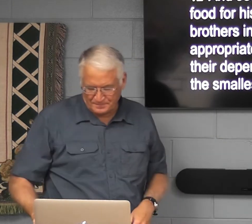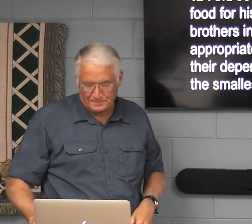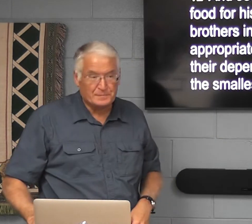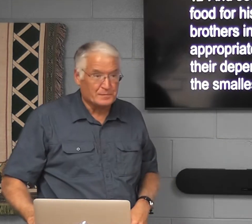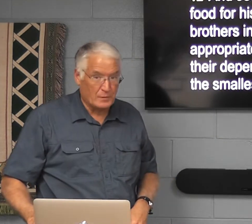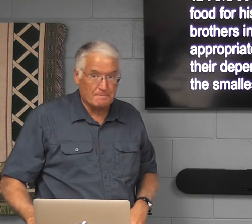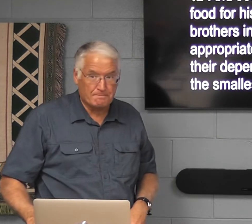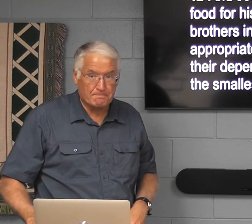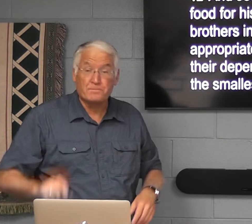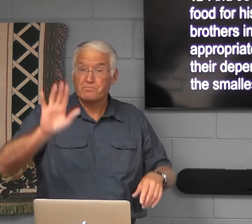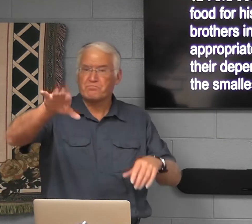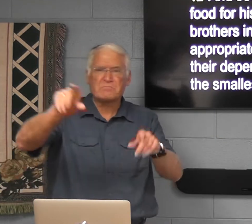food, whatever it was.